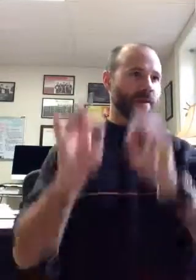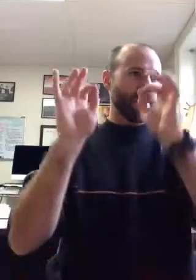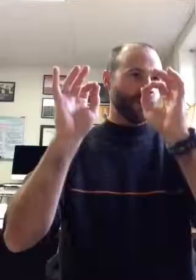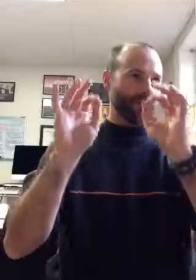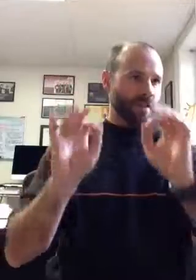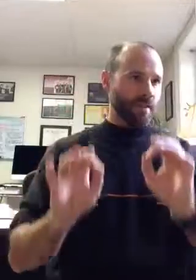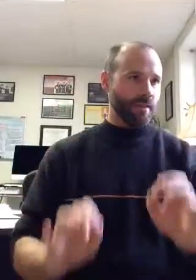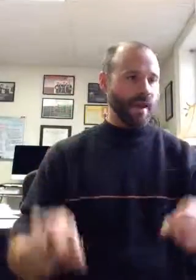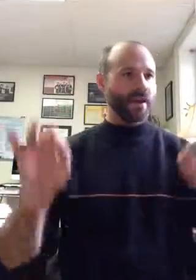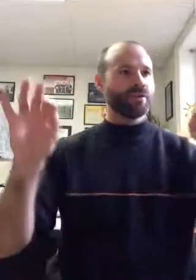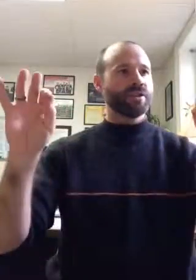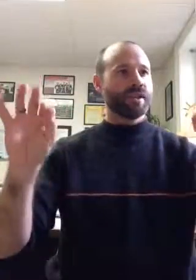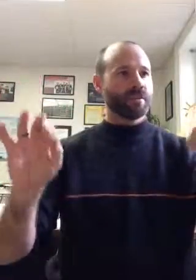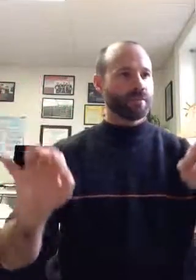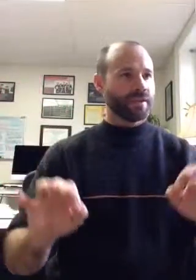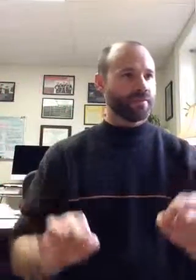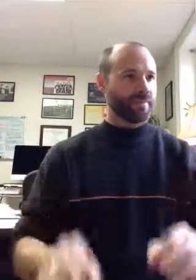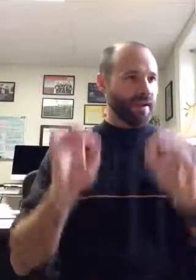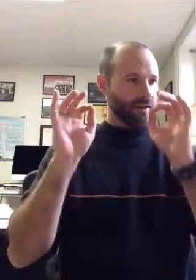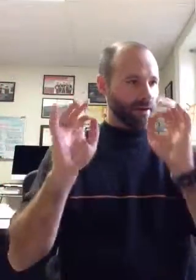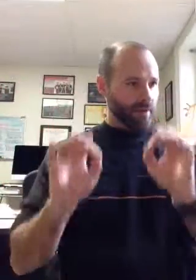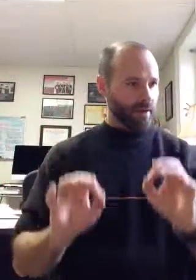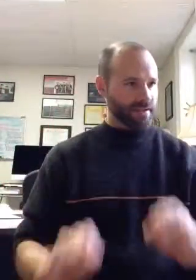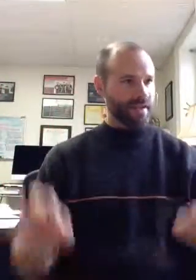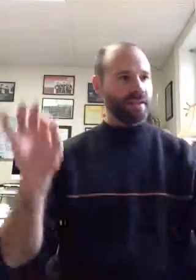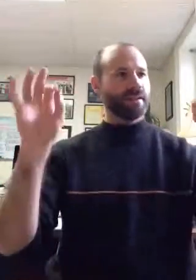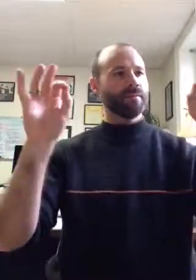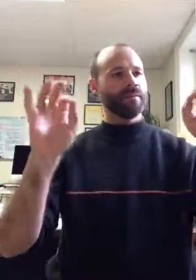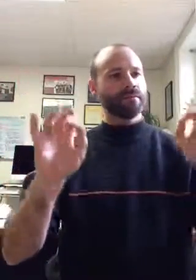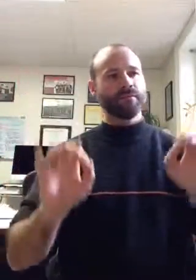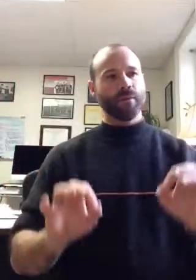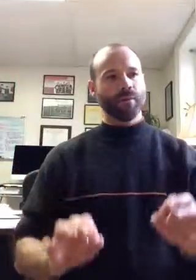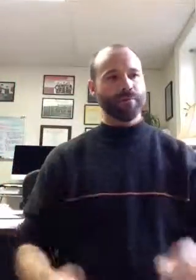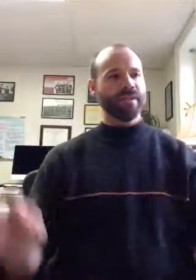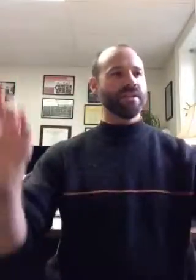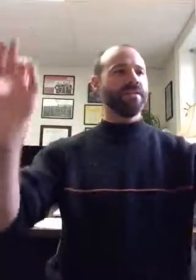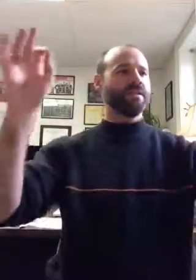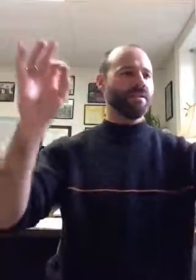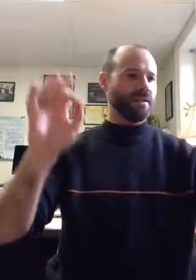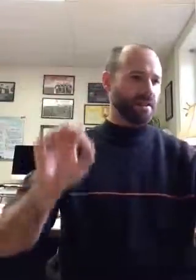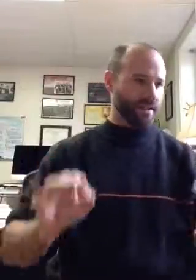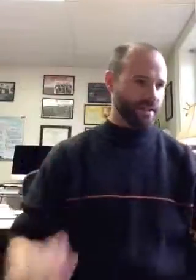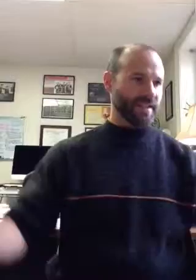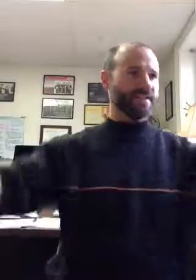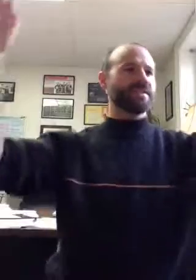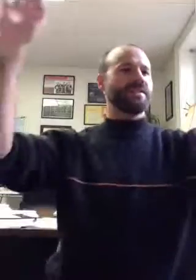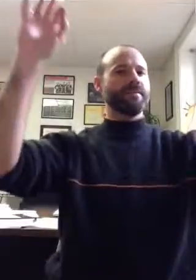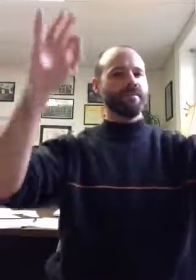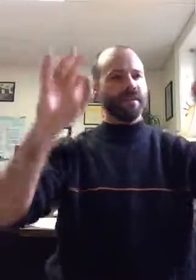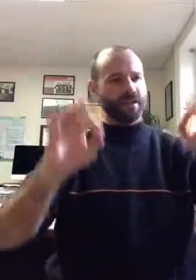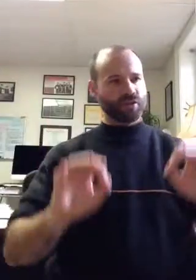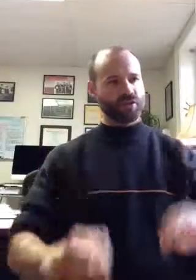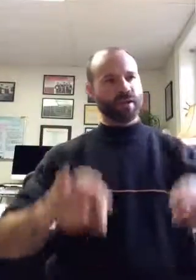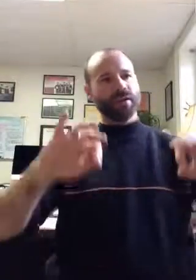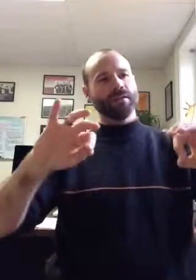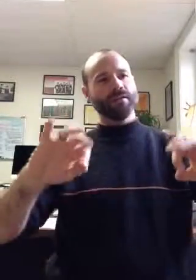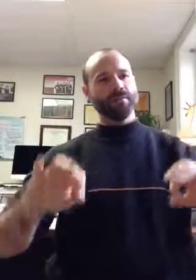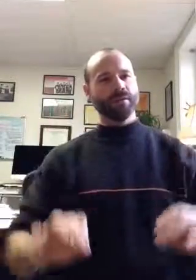Thou shalt prepare a table for me against them that trouble